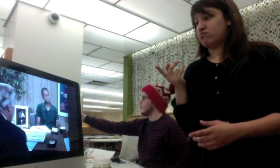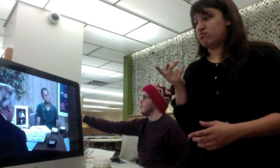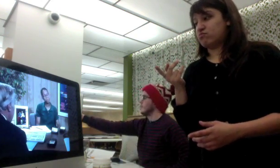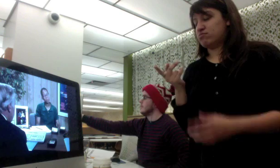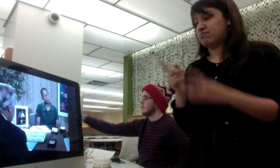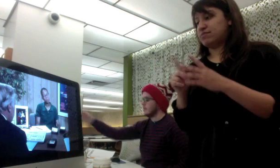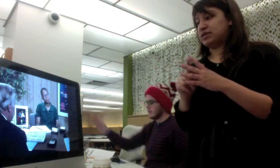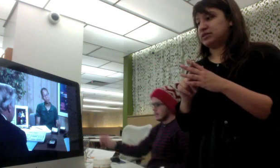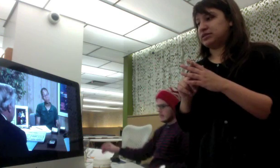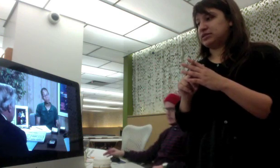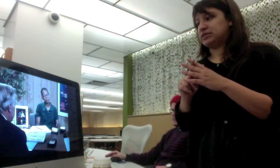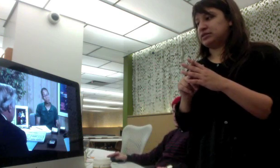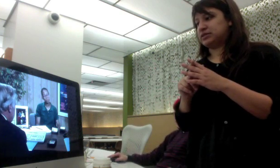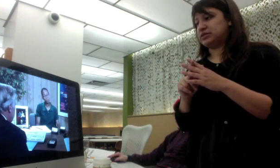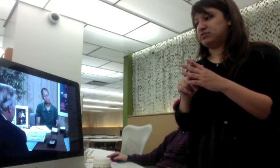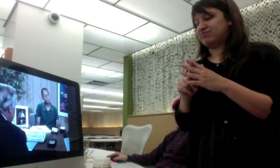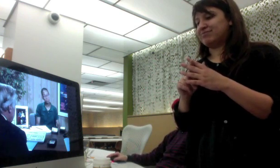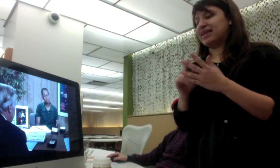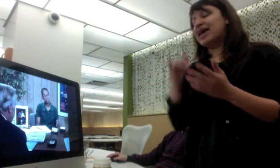I mean, that could be done.